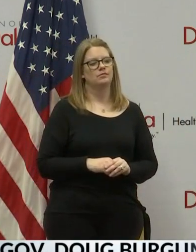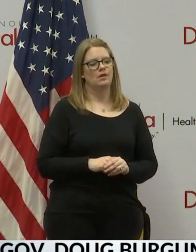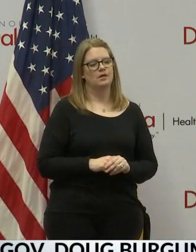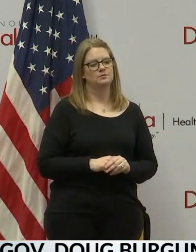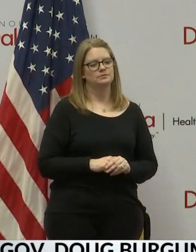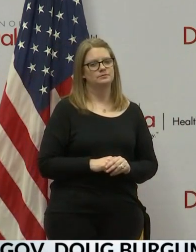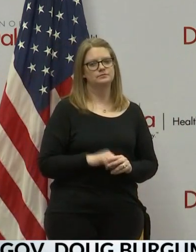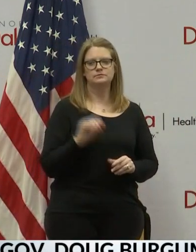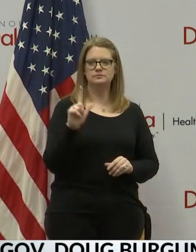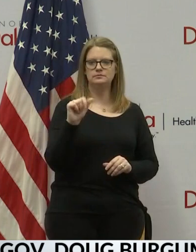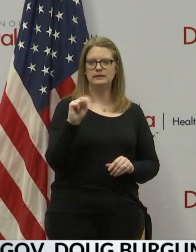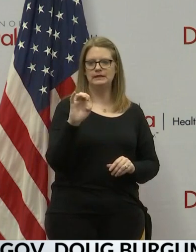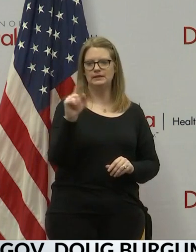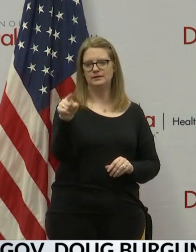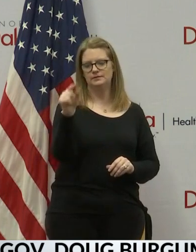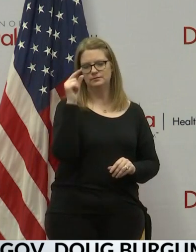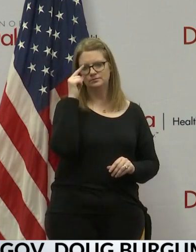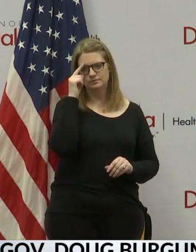Lane?